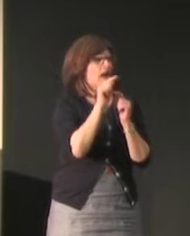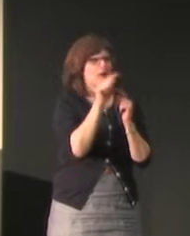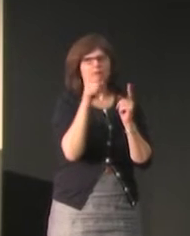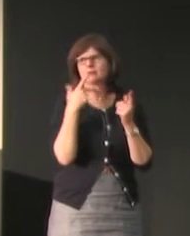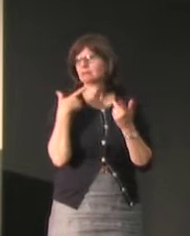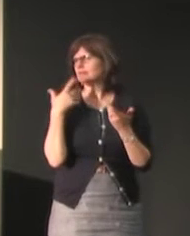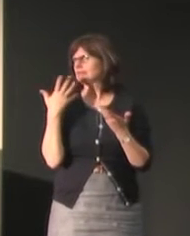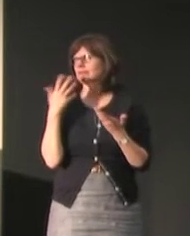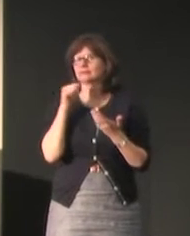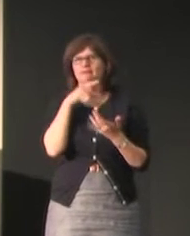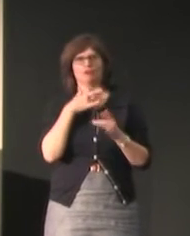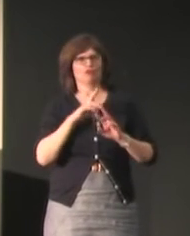I get